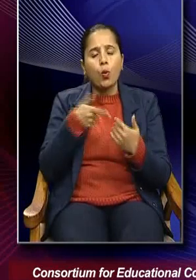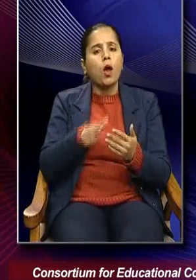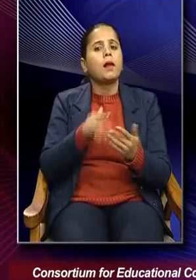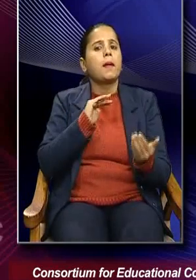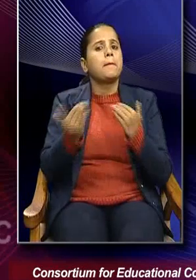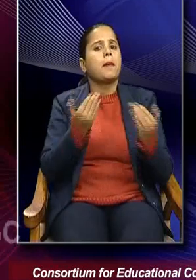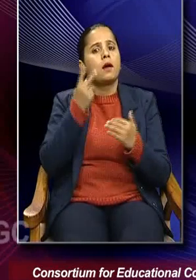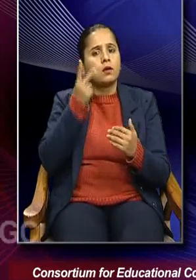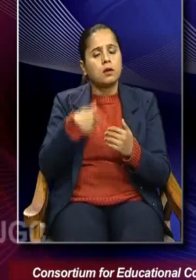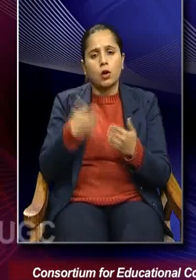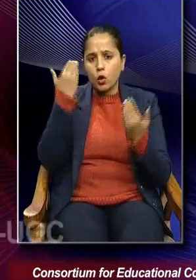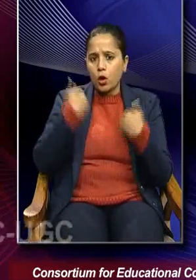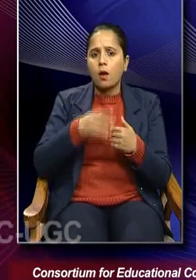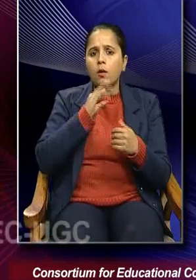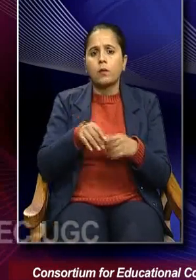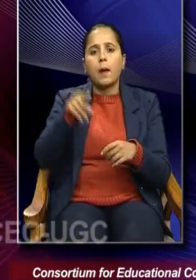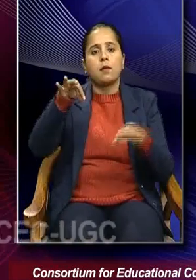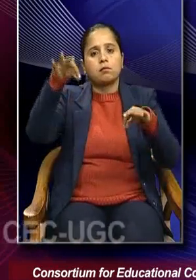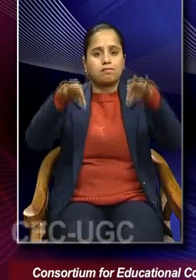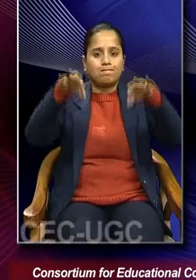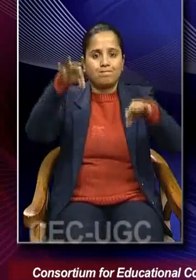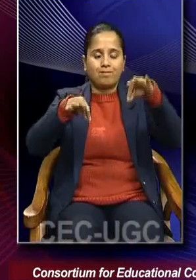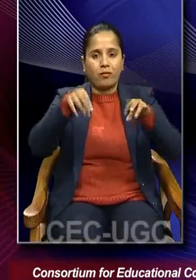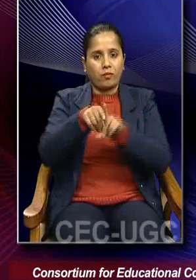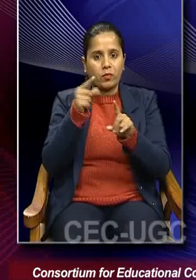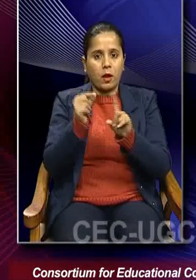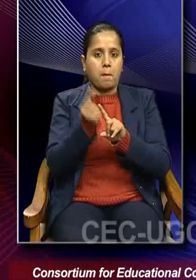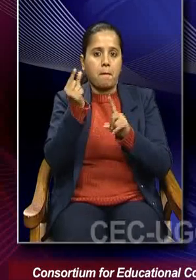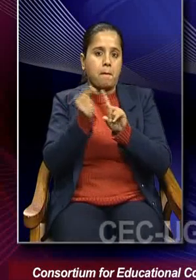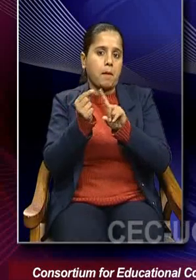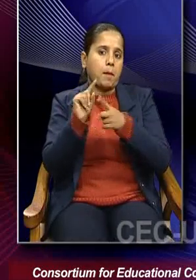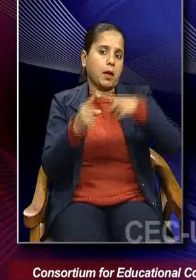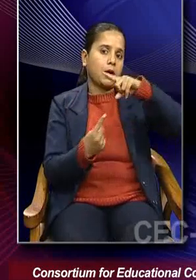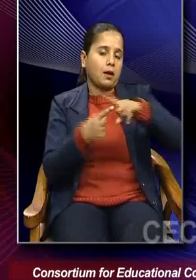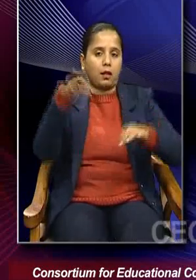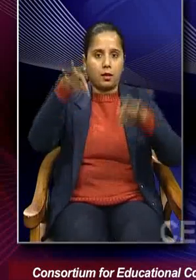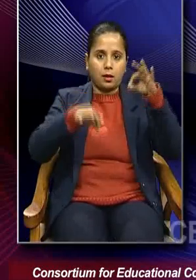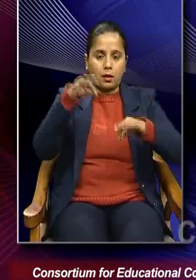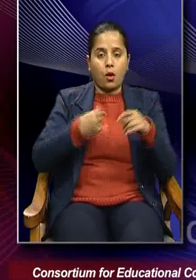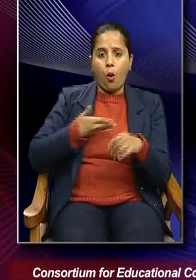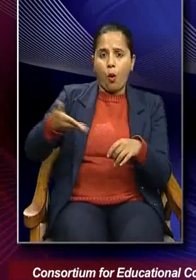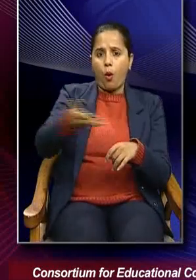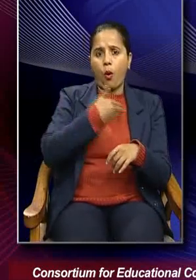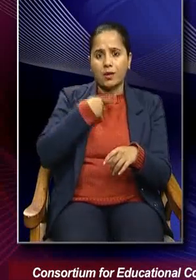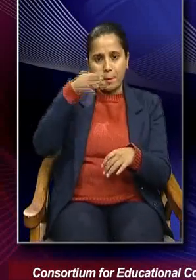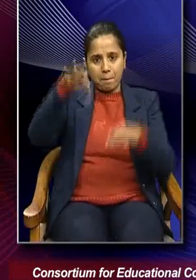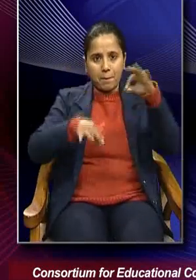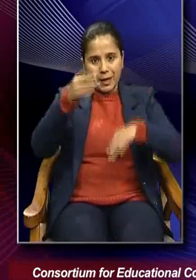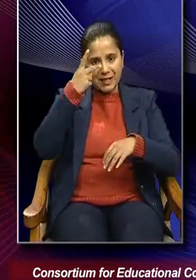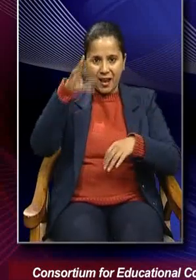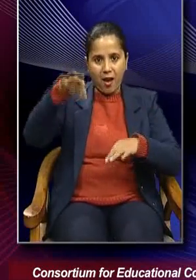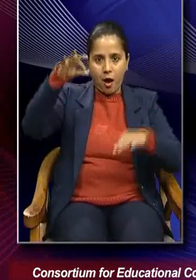it, human beings, to puppets in a puppet theater. So, all of us have seen puppet show